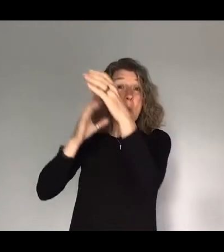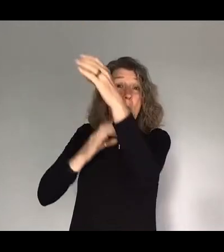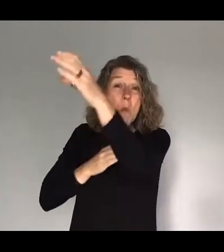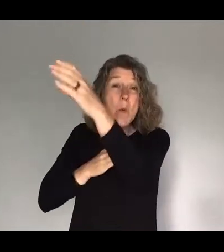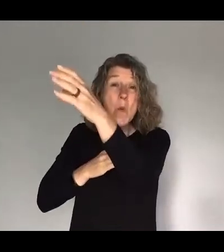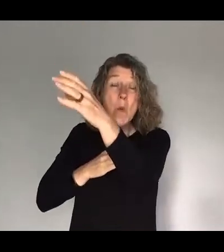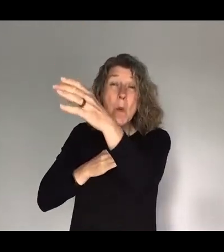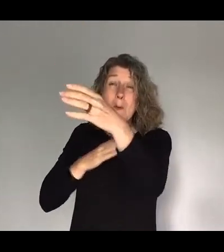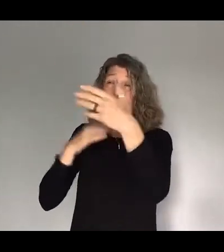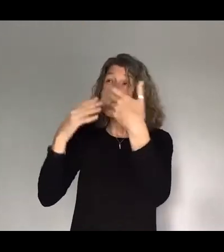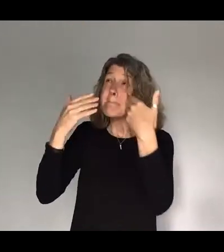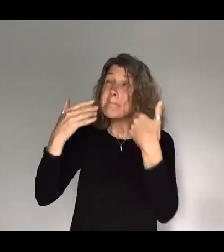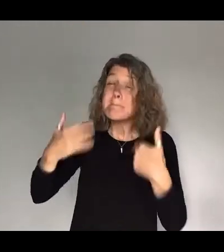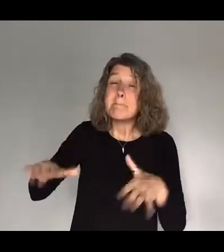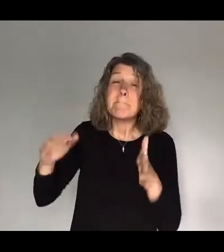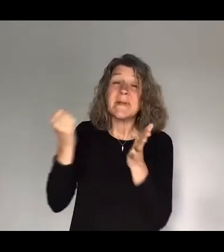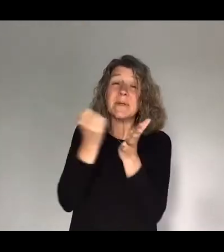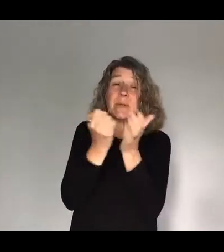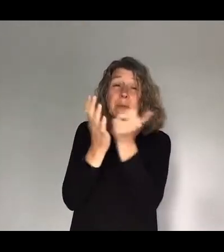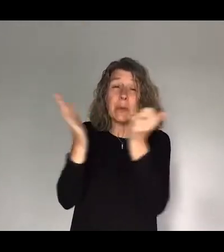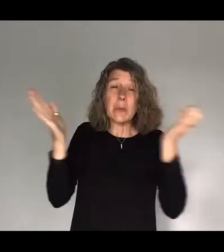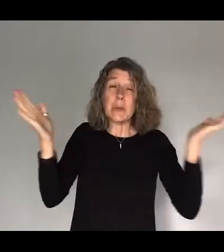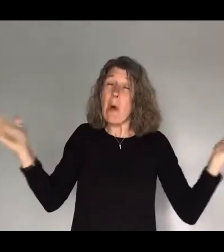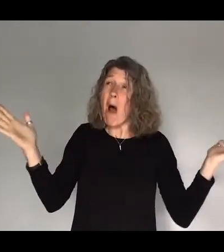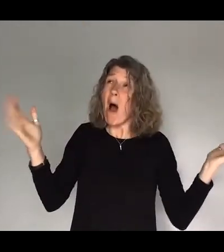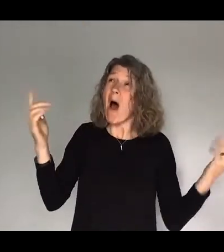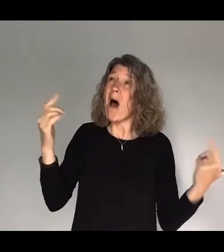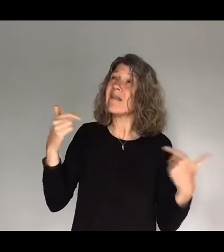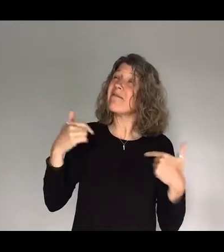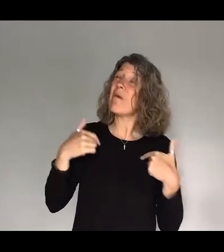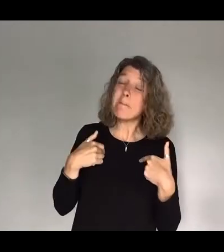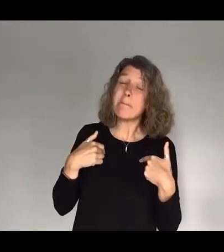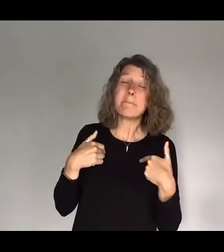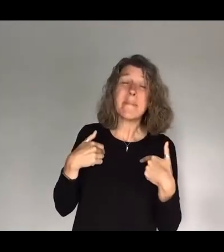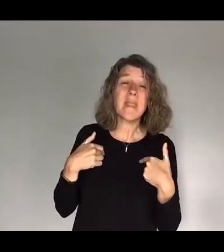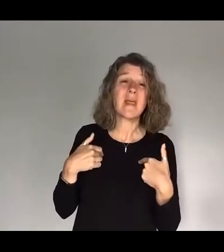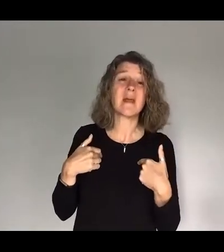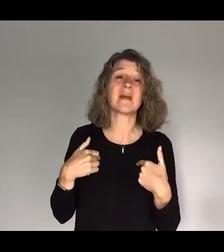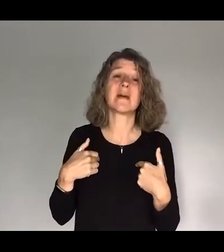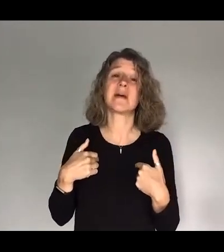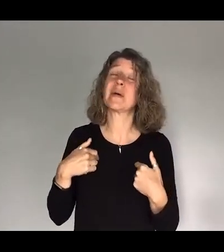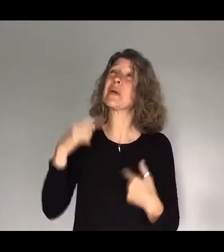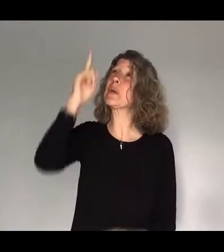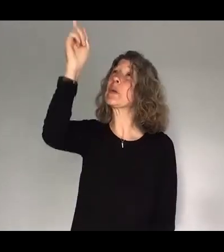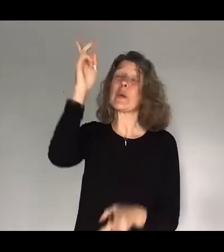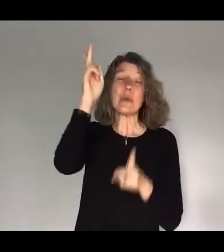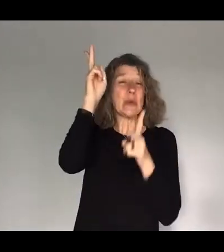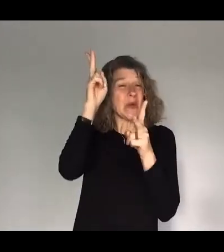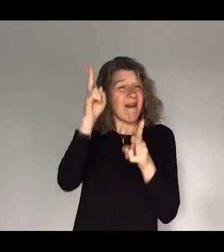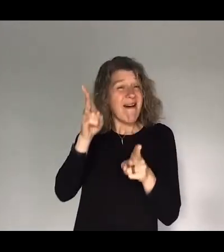That you would tear my cross. Thank you, Jesus. Jesus. would lay down your life.